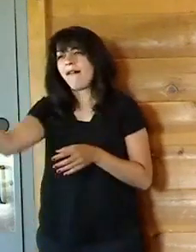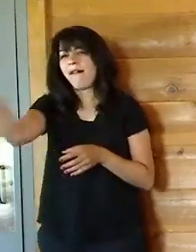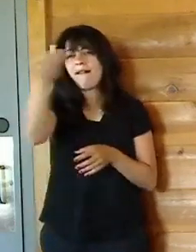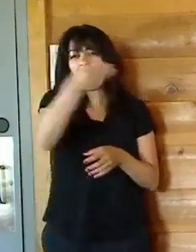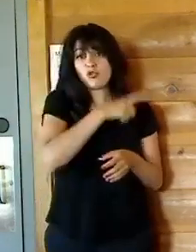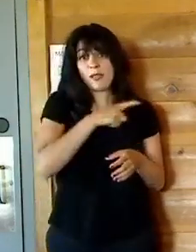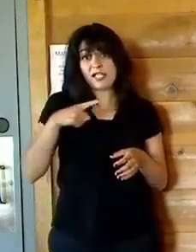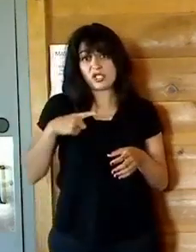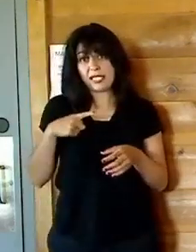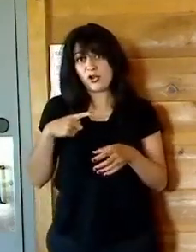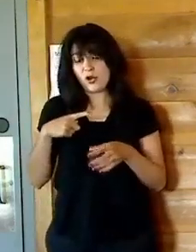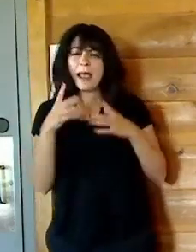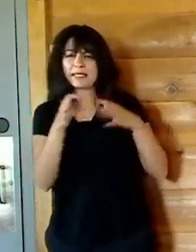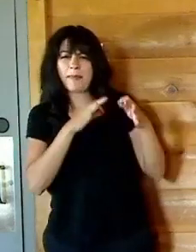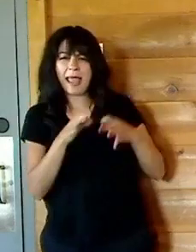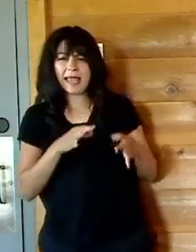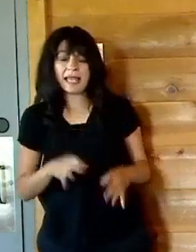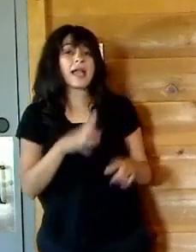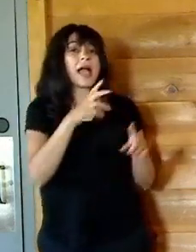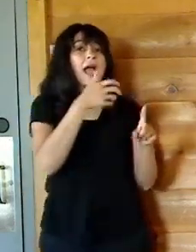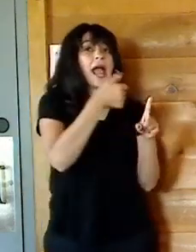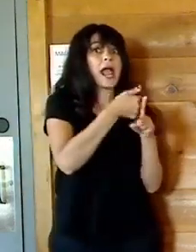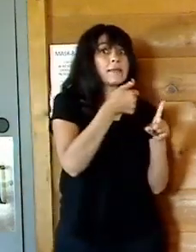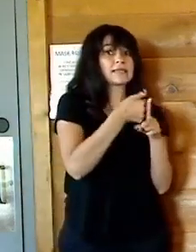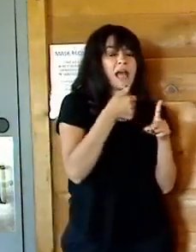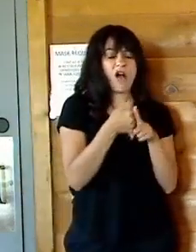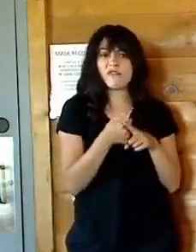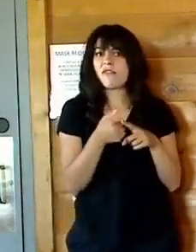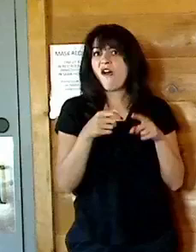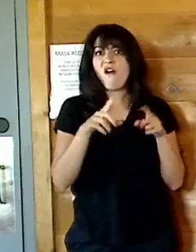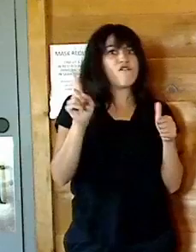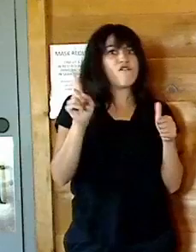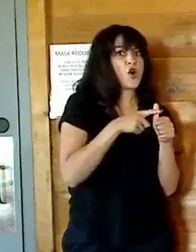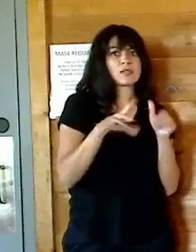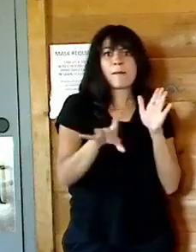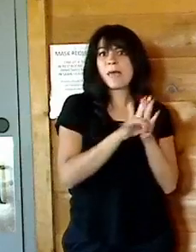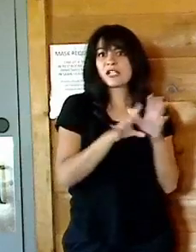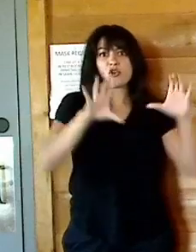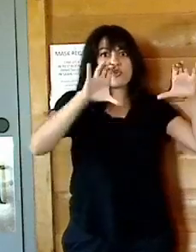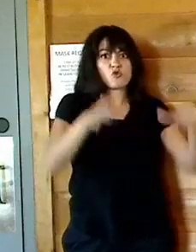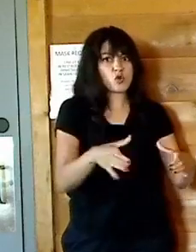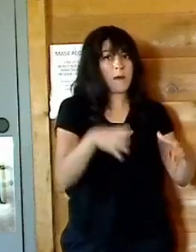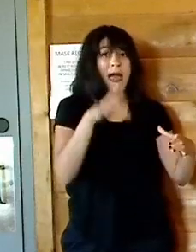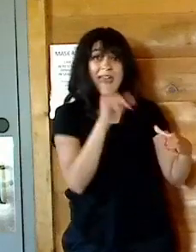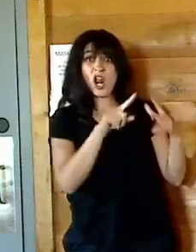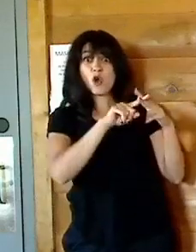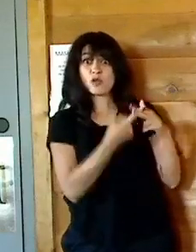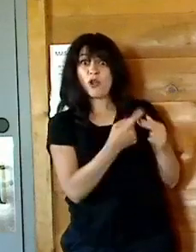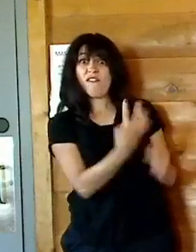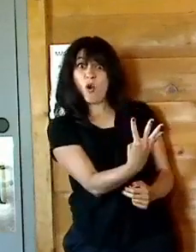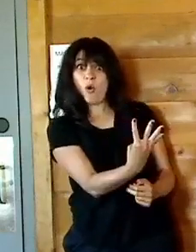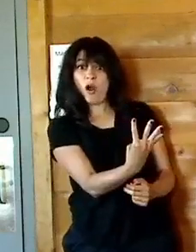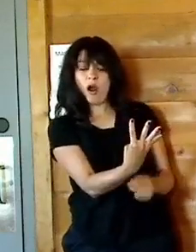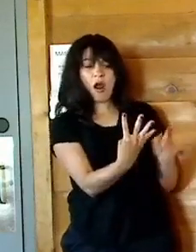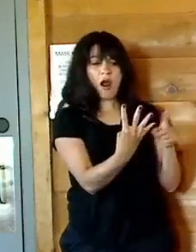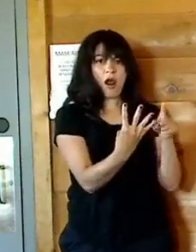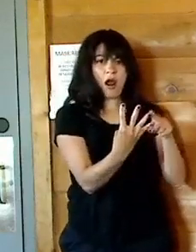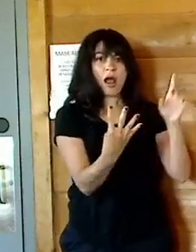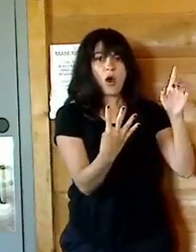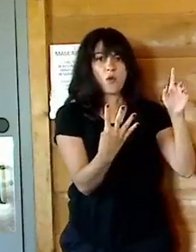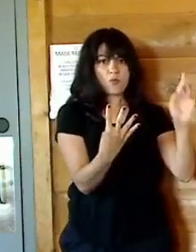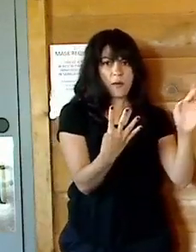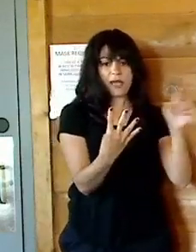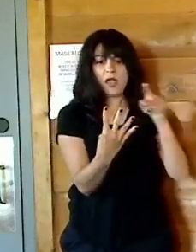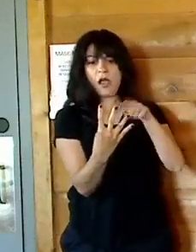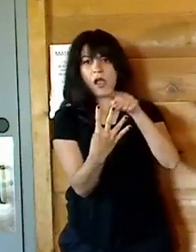legislature, um, by being one of the founding members of the commission, those first four, two Republican, two Democrat,